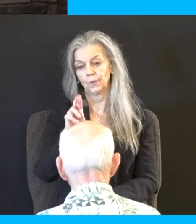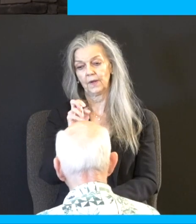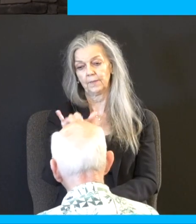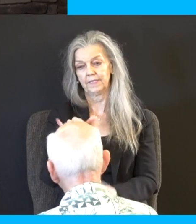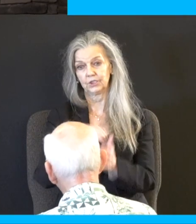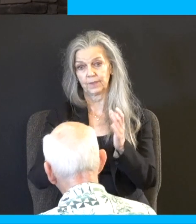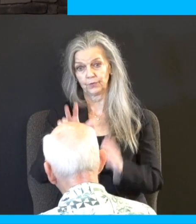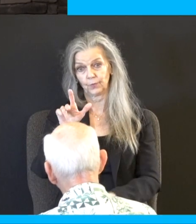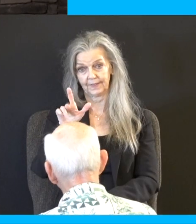Deuteronomy 23.